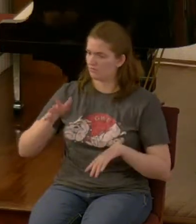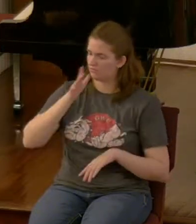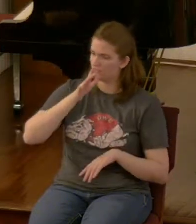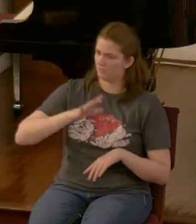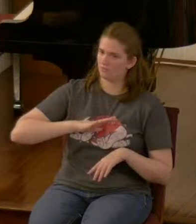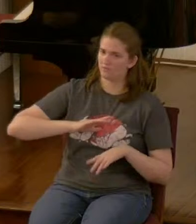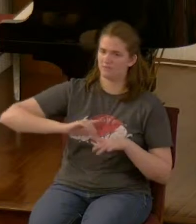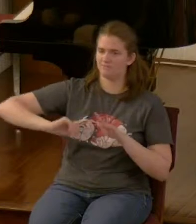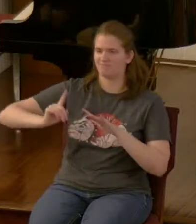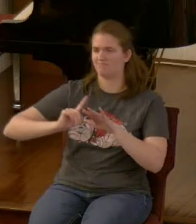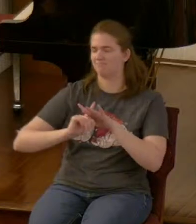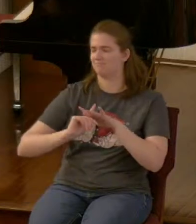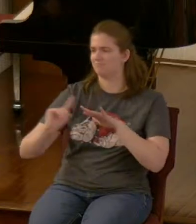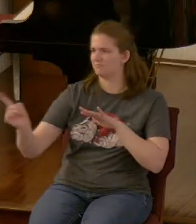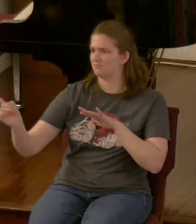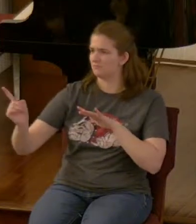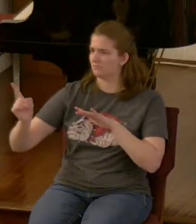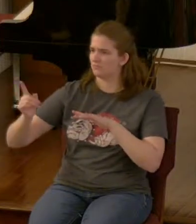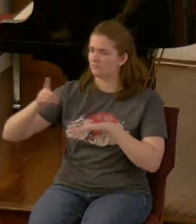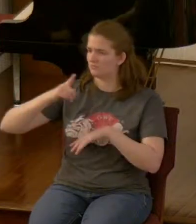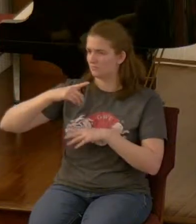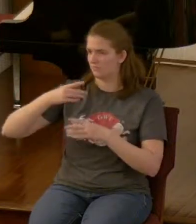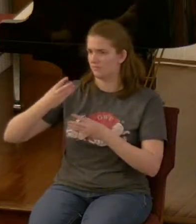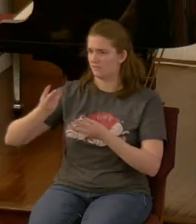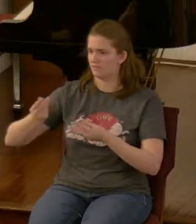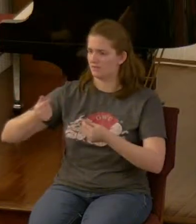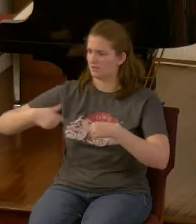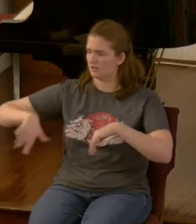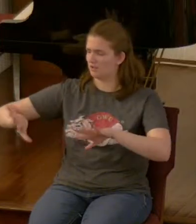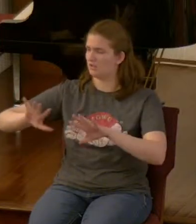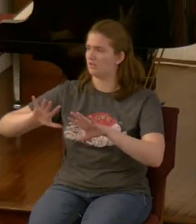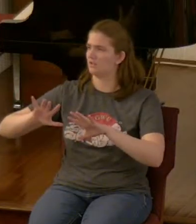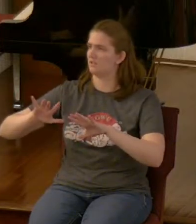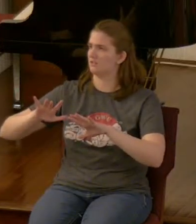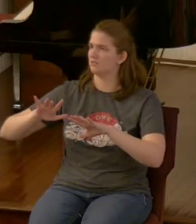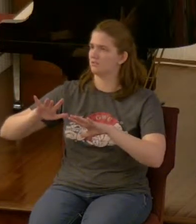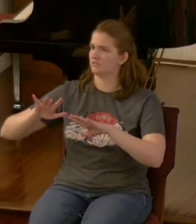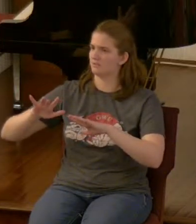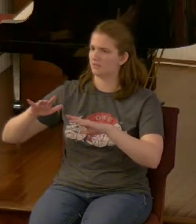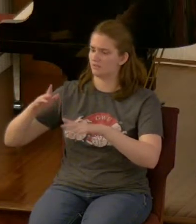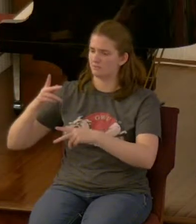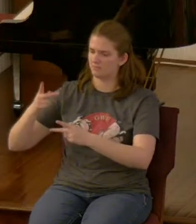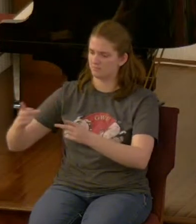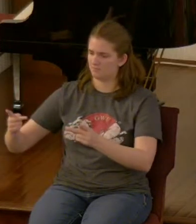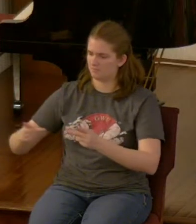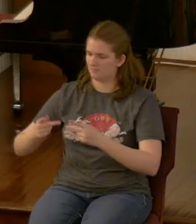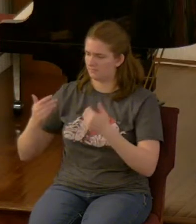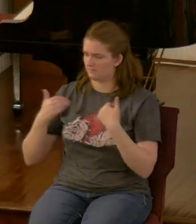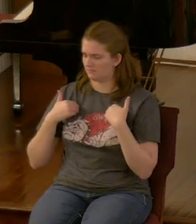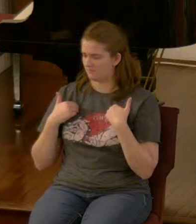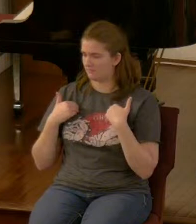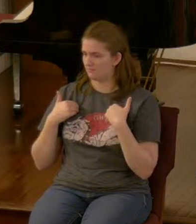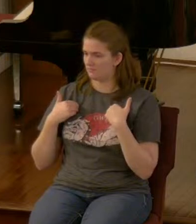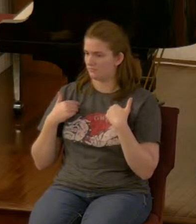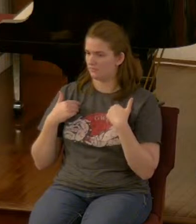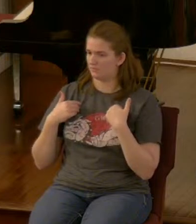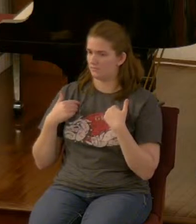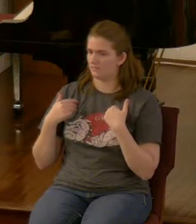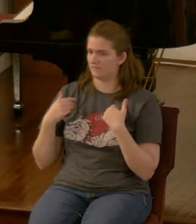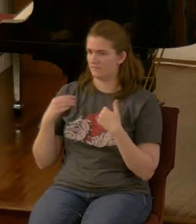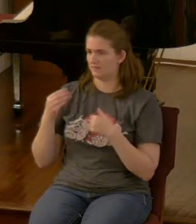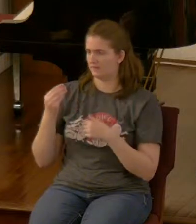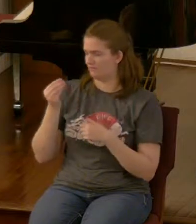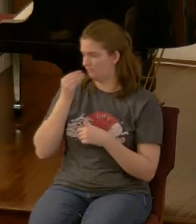had a place prepared by God so that there she would be nourished for 1246